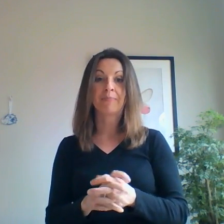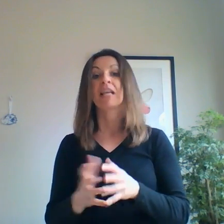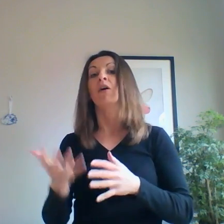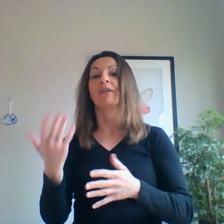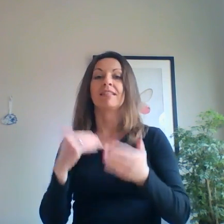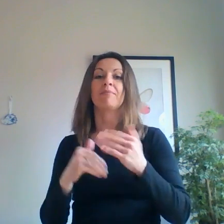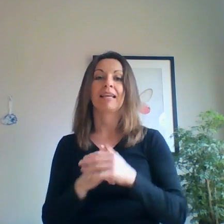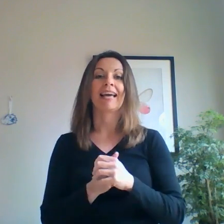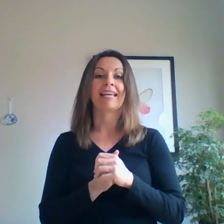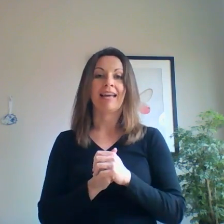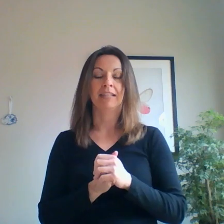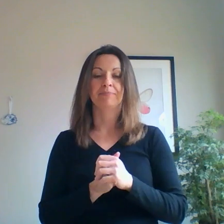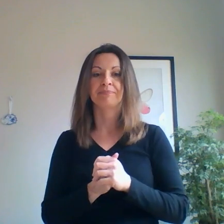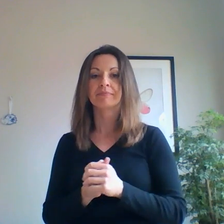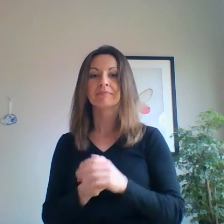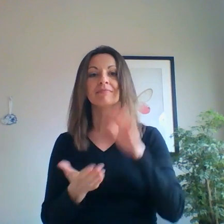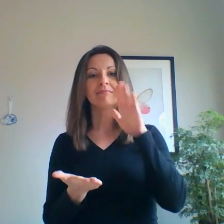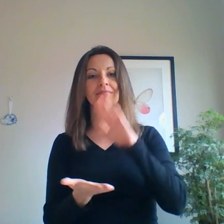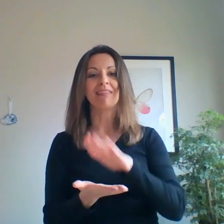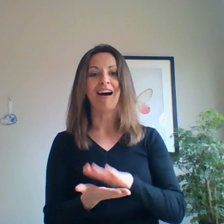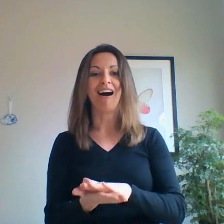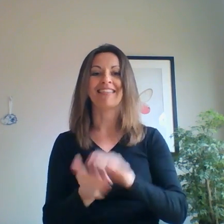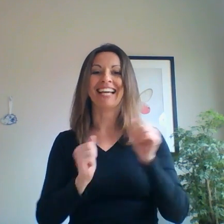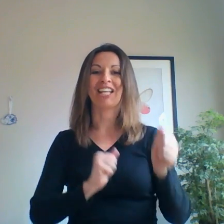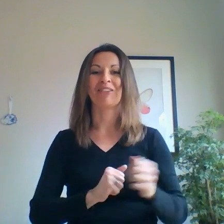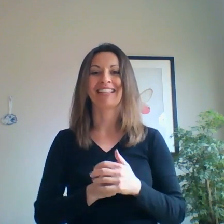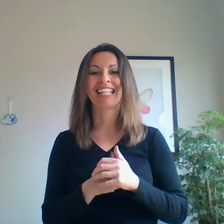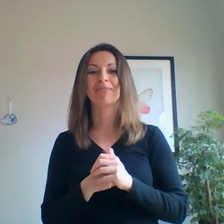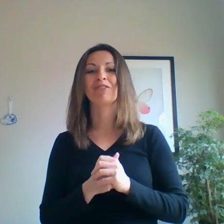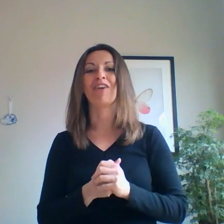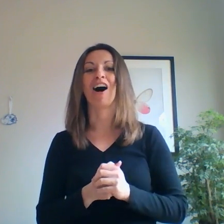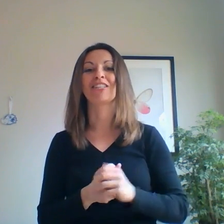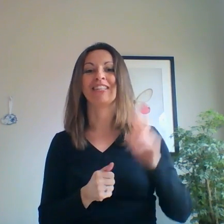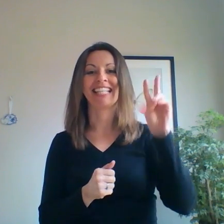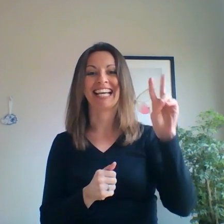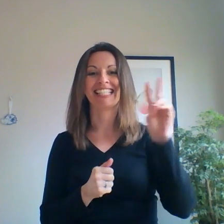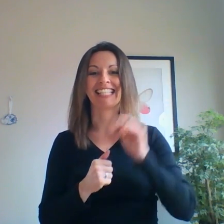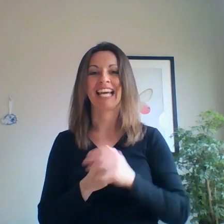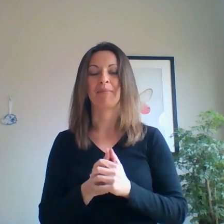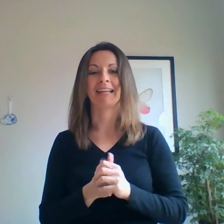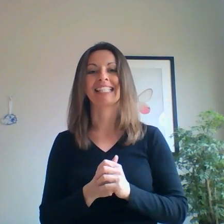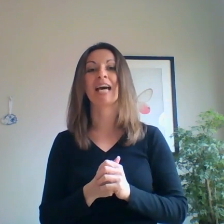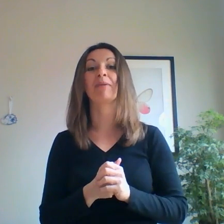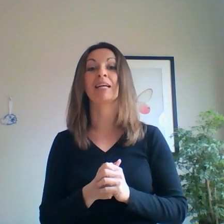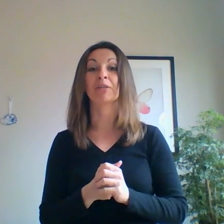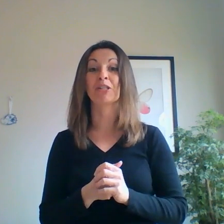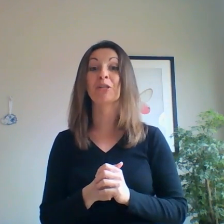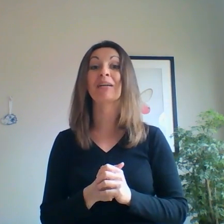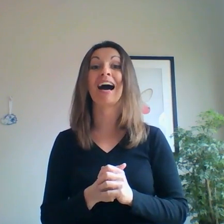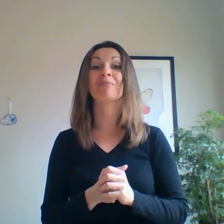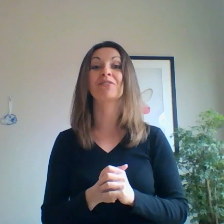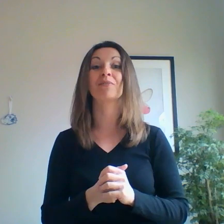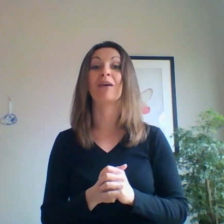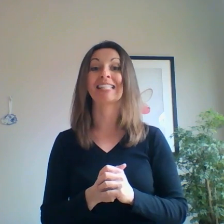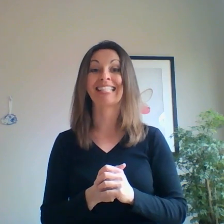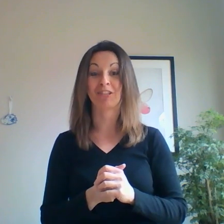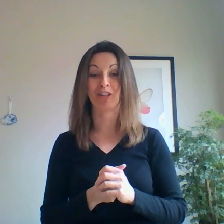or something like that. On that note, let's move on to the next example. Example number two comes from our section